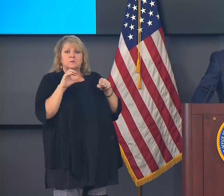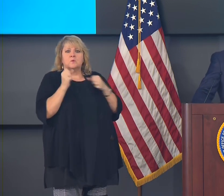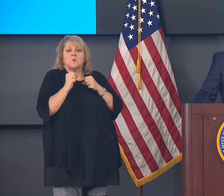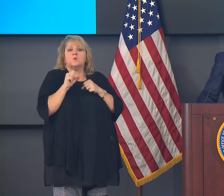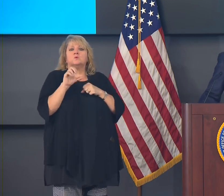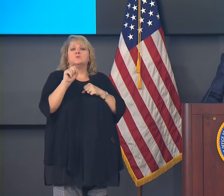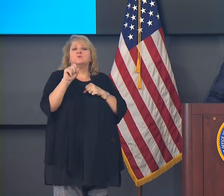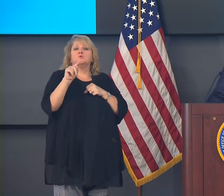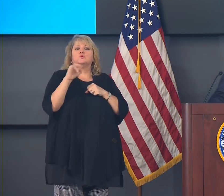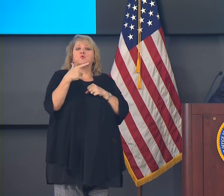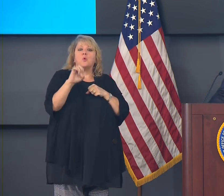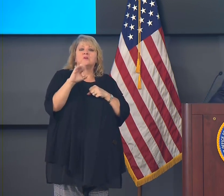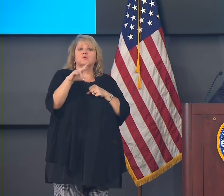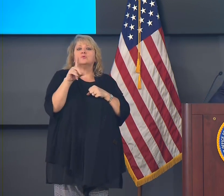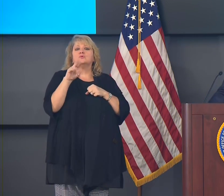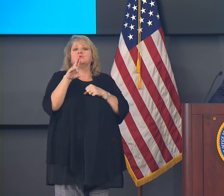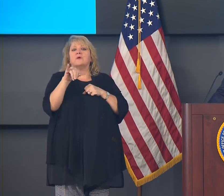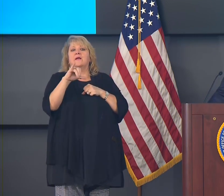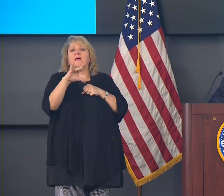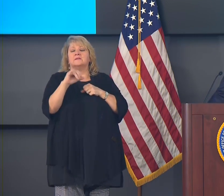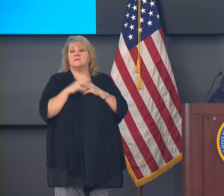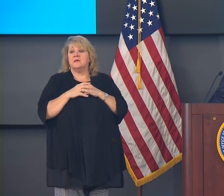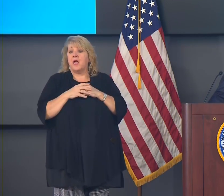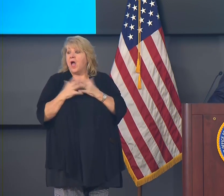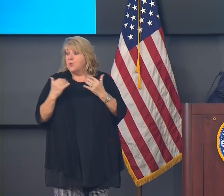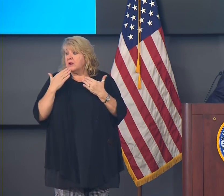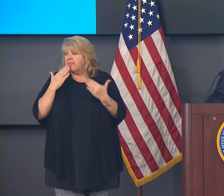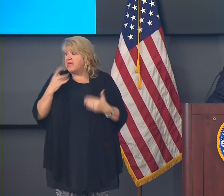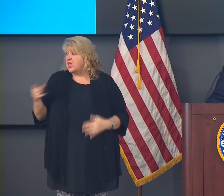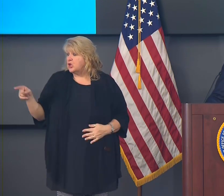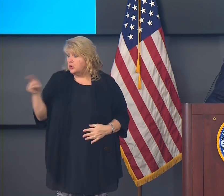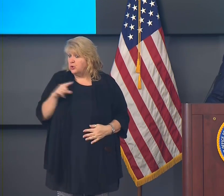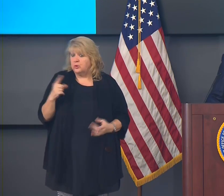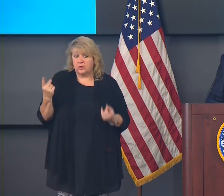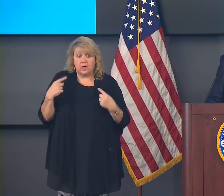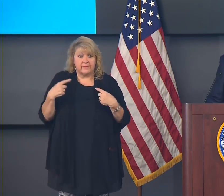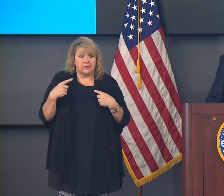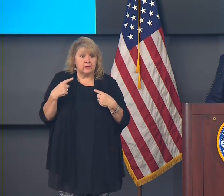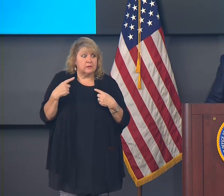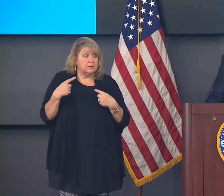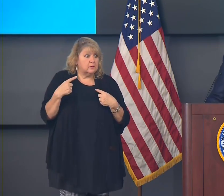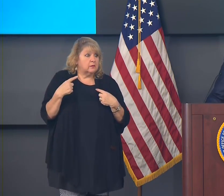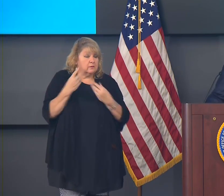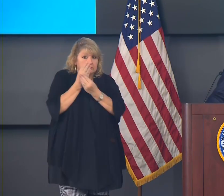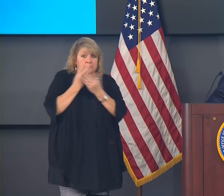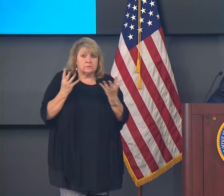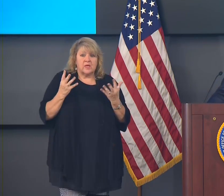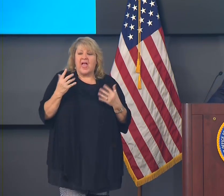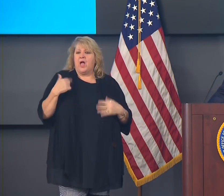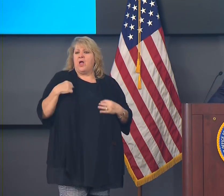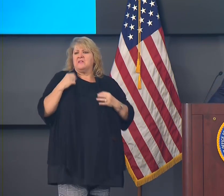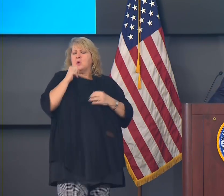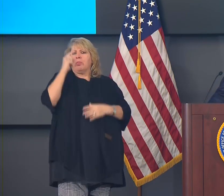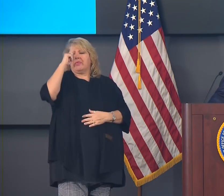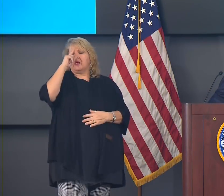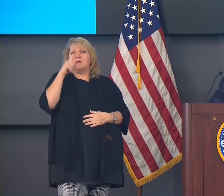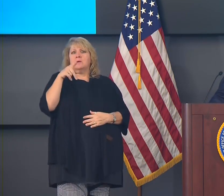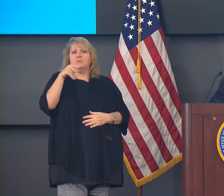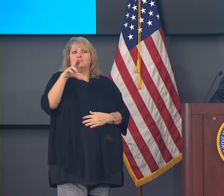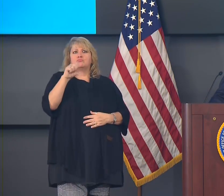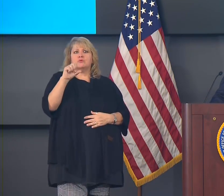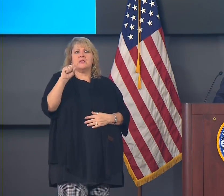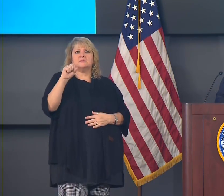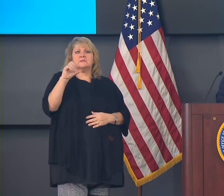Look, I want to thank you all for continuing to cover this. We we anticipate that we will not have another press conference until